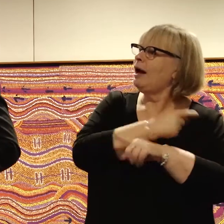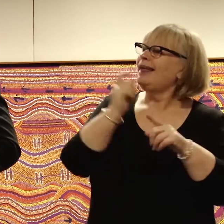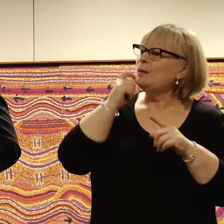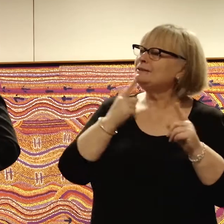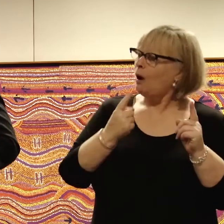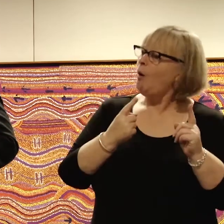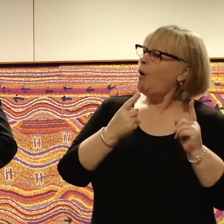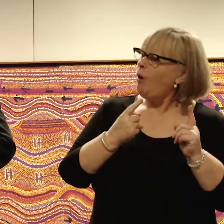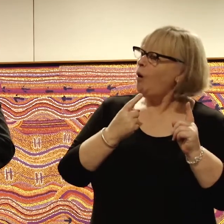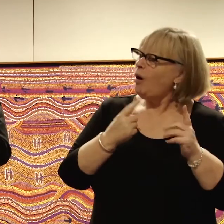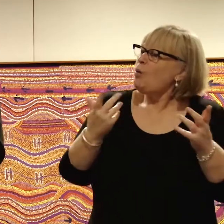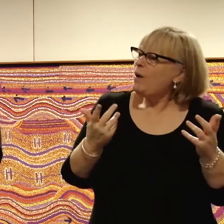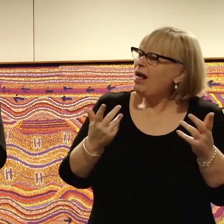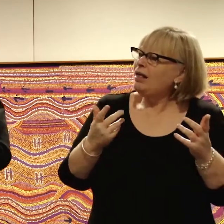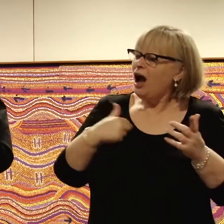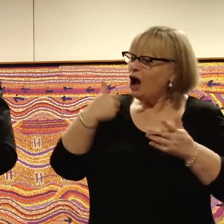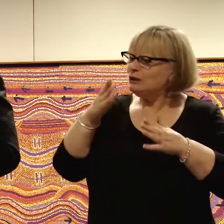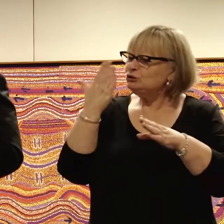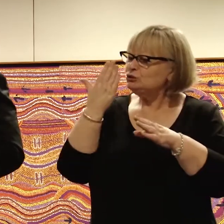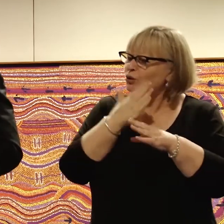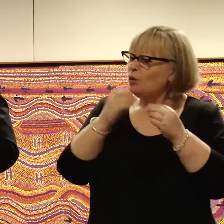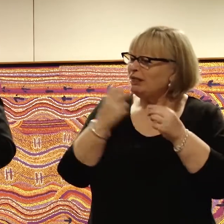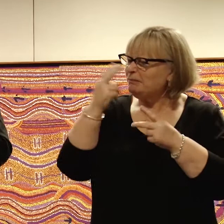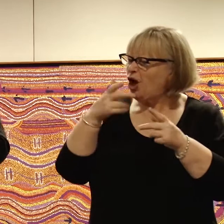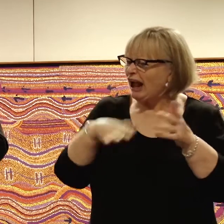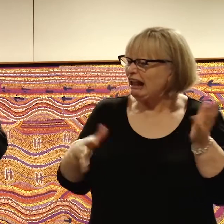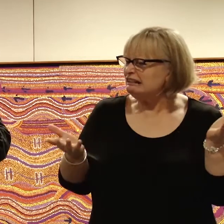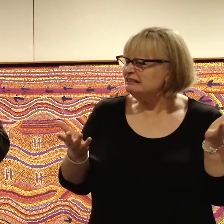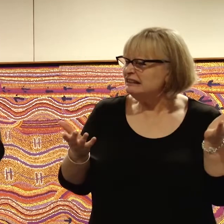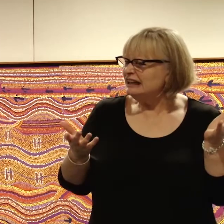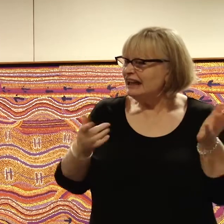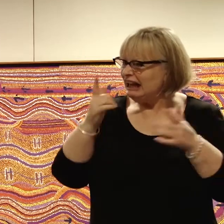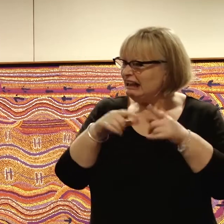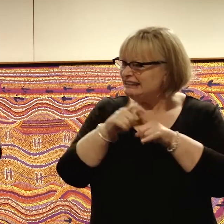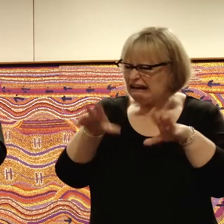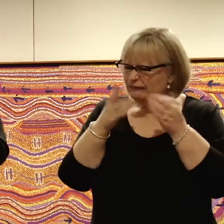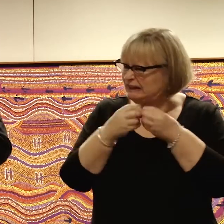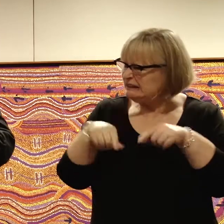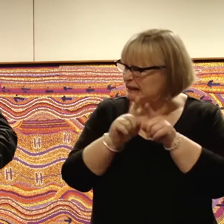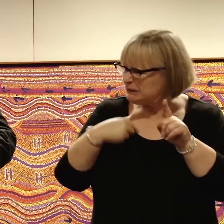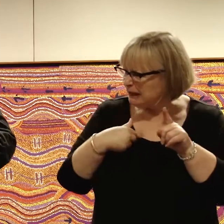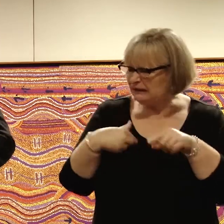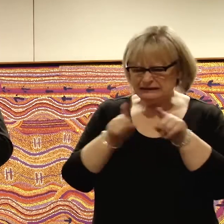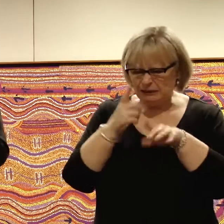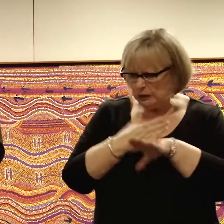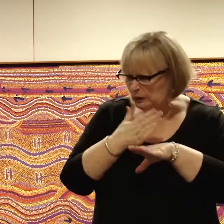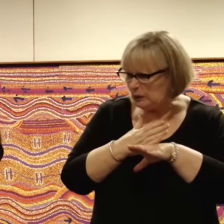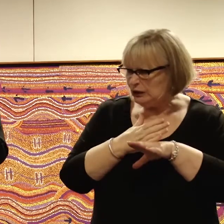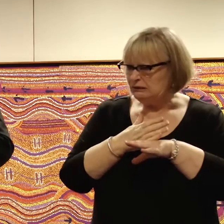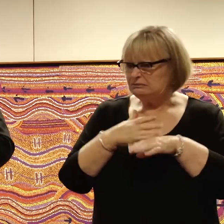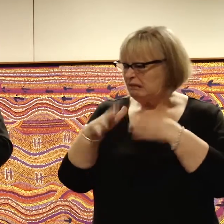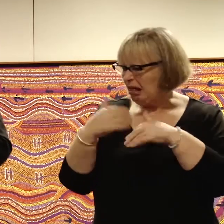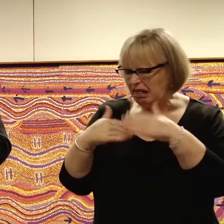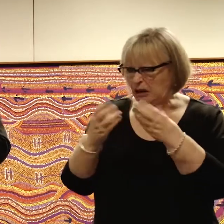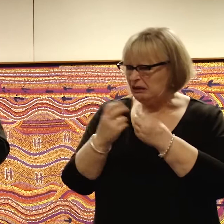would say to themselves, well, I went to school with a blind kid and he did all the same work that we did and he got